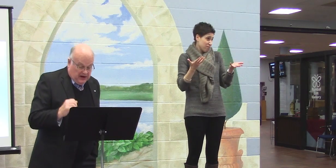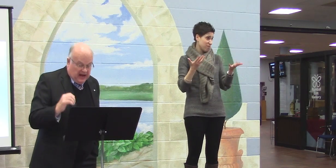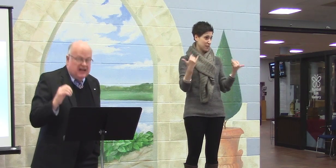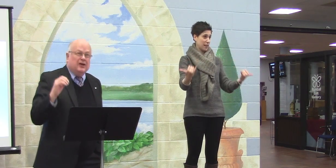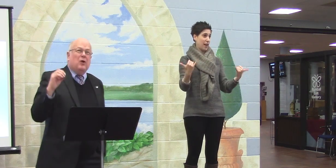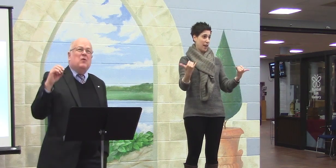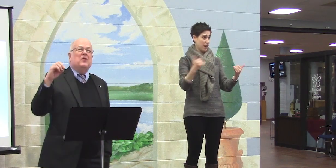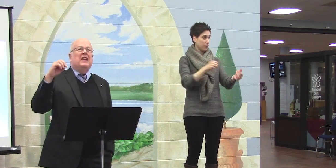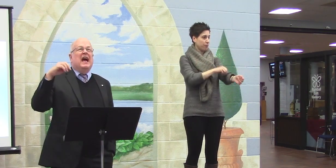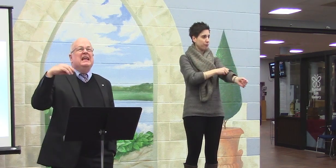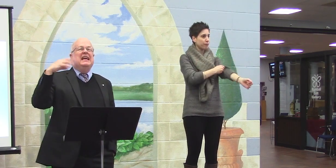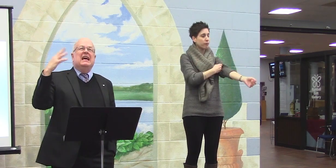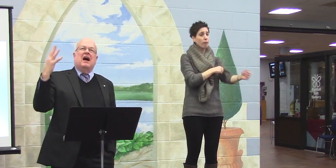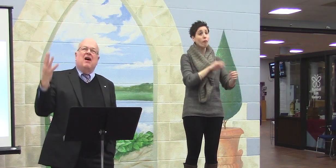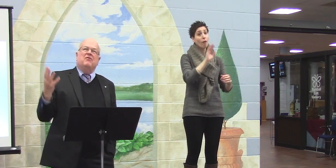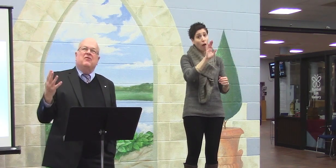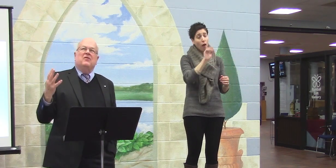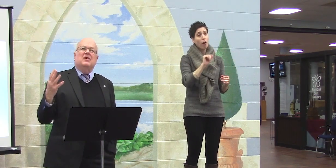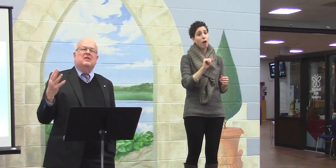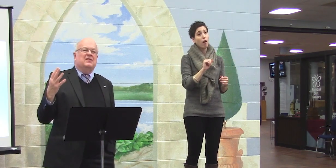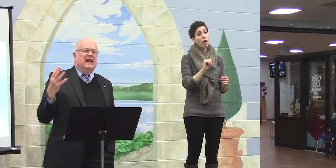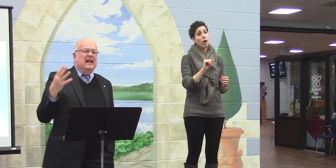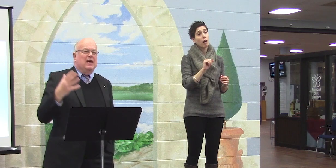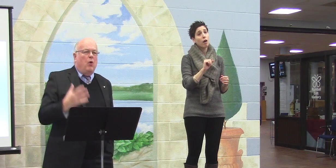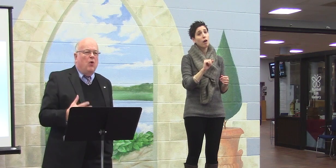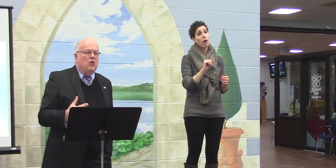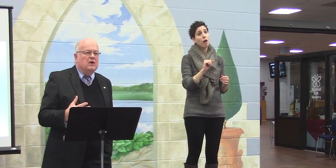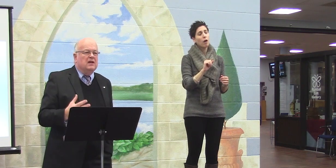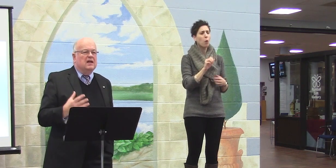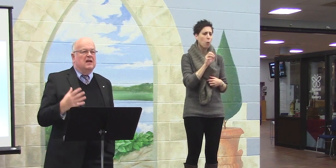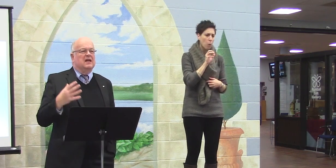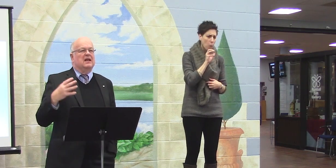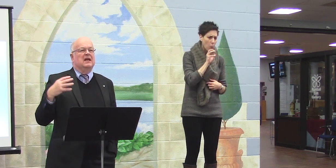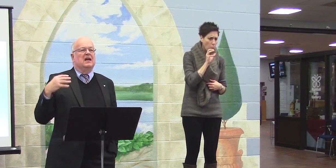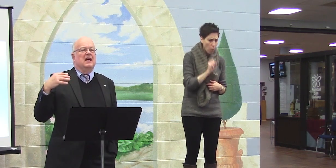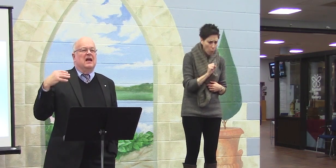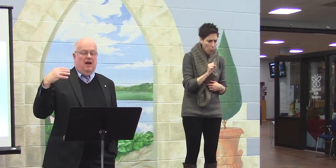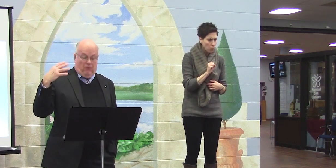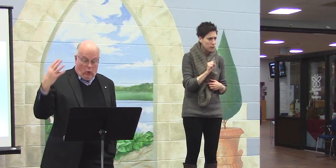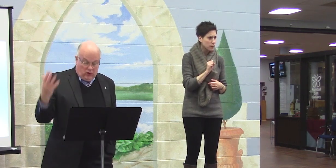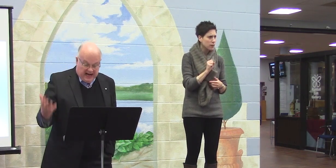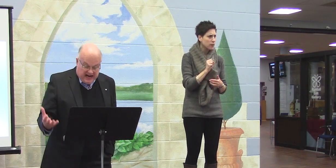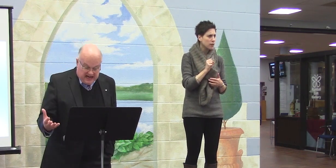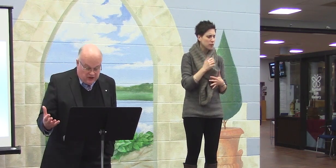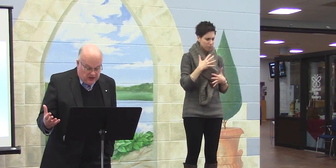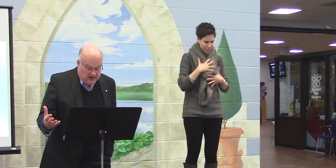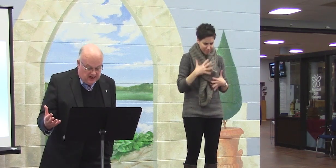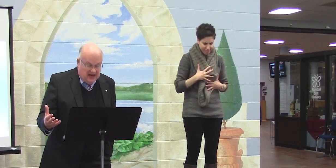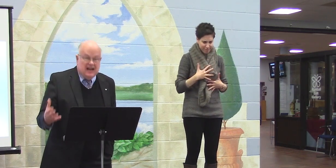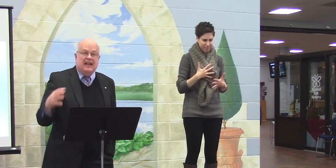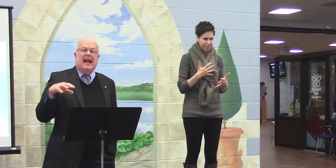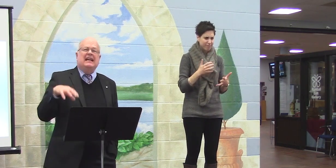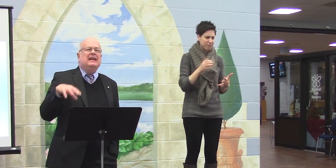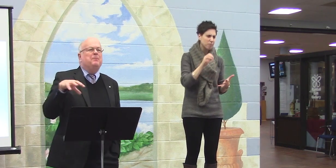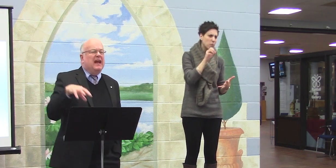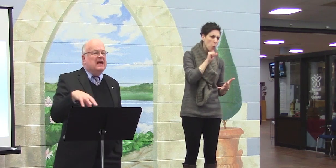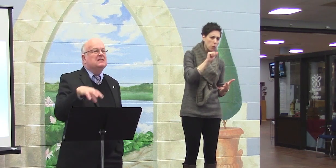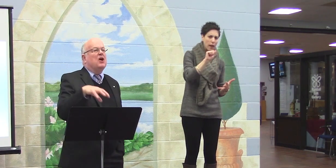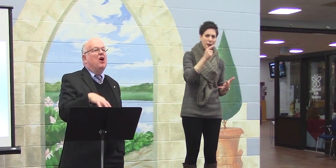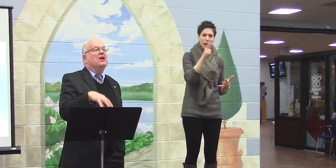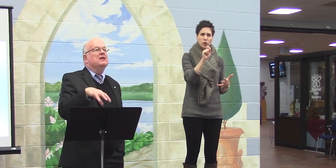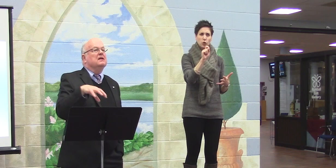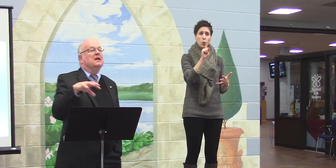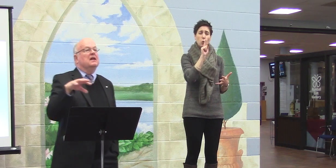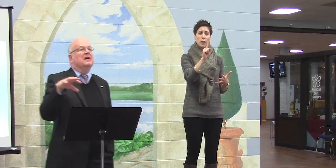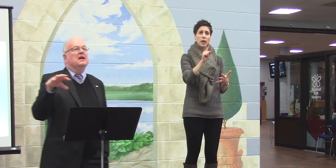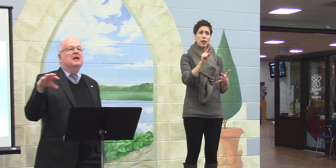And you know, the idea of getting old, of old age, that depends